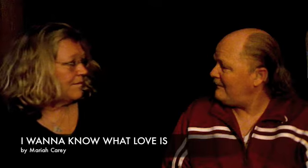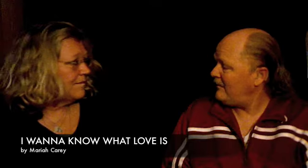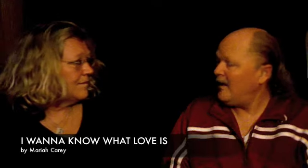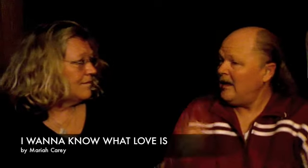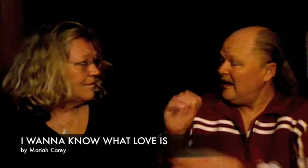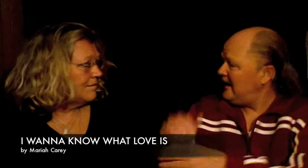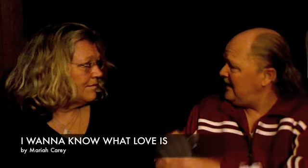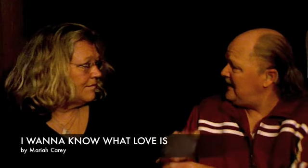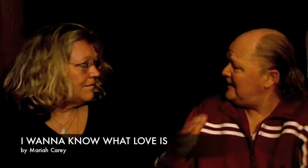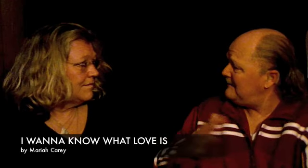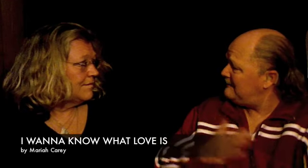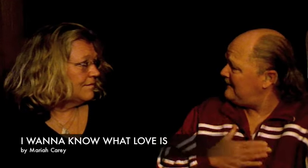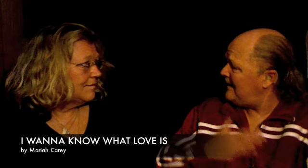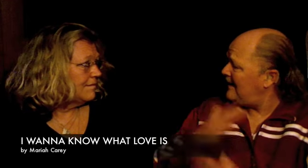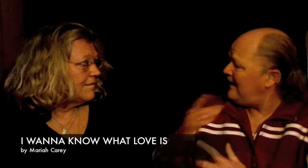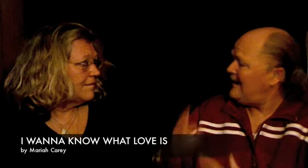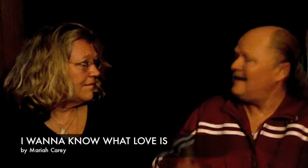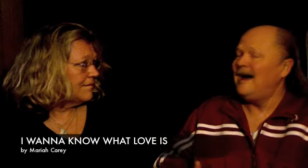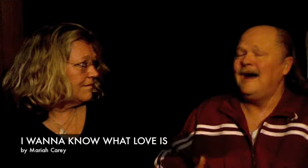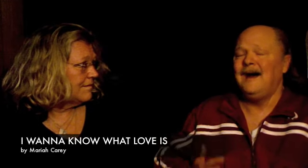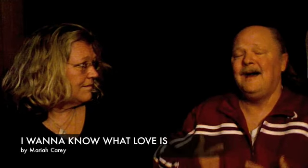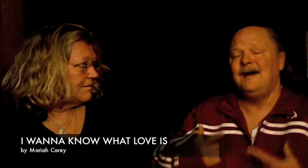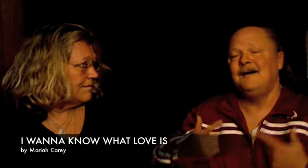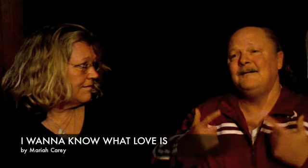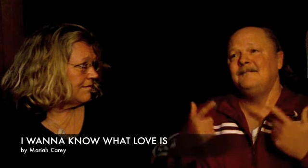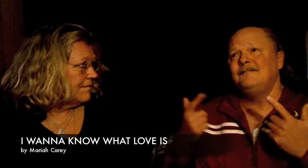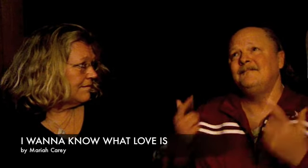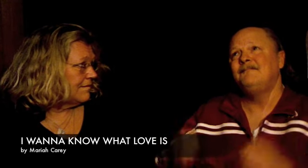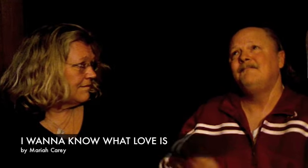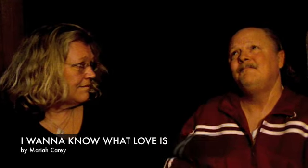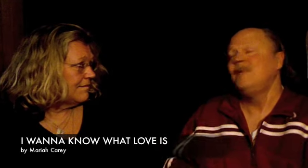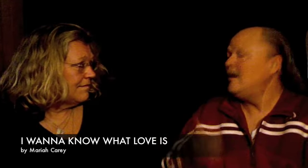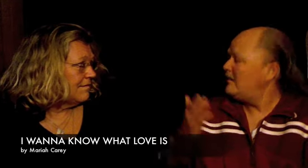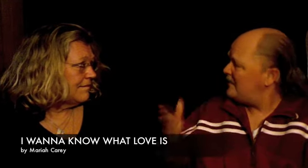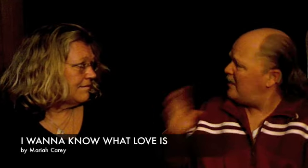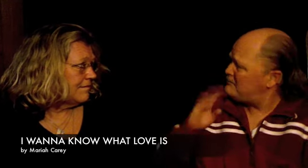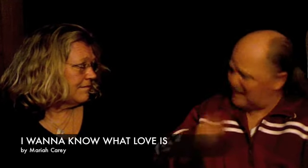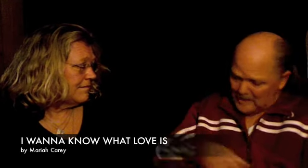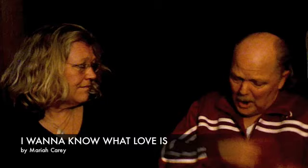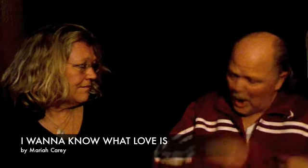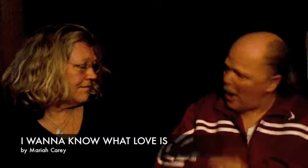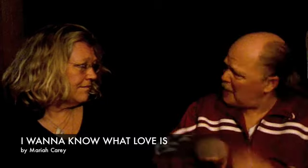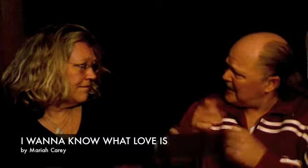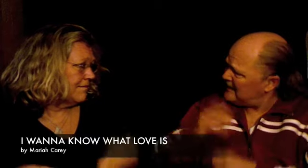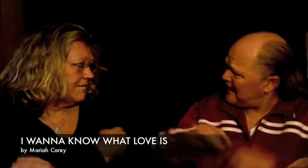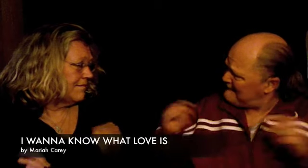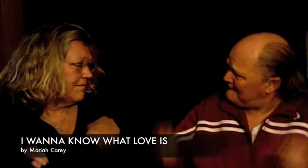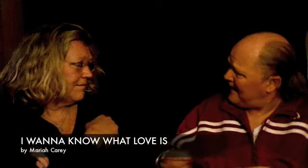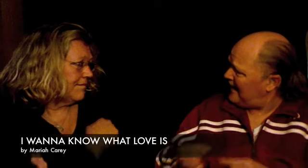In my life There's been a heartache and pain